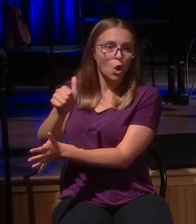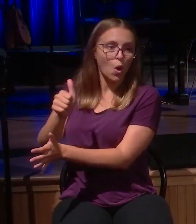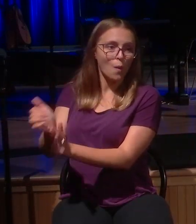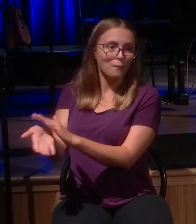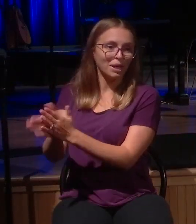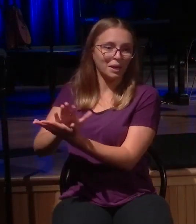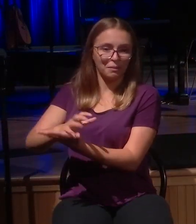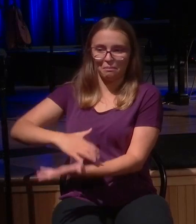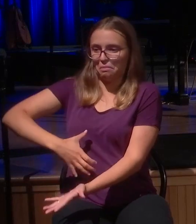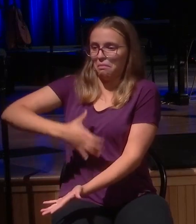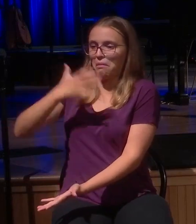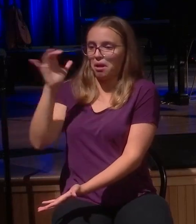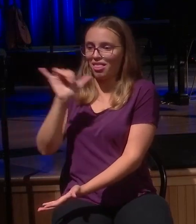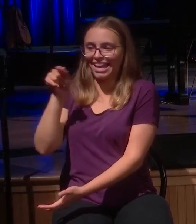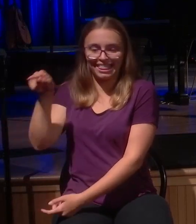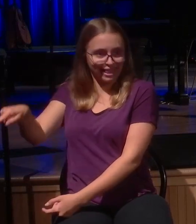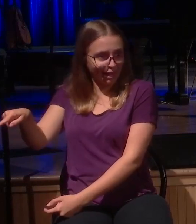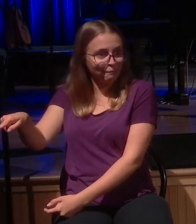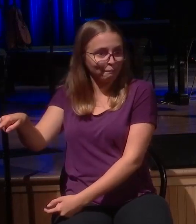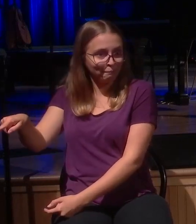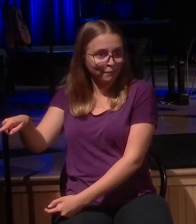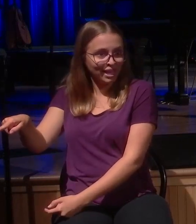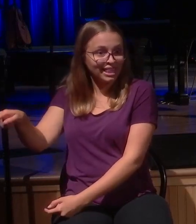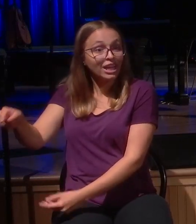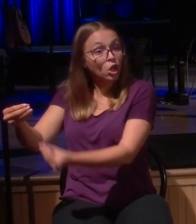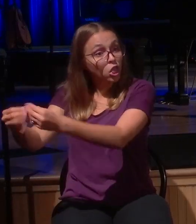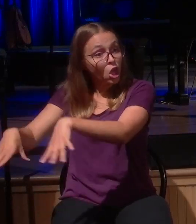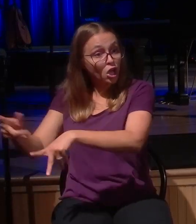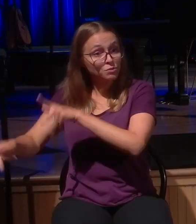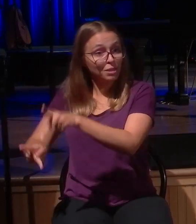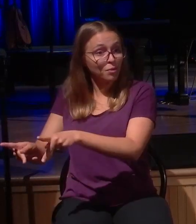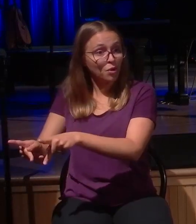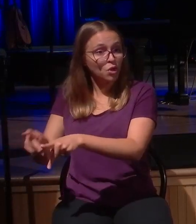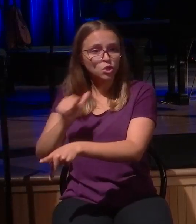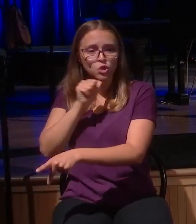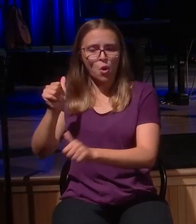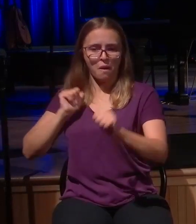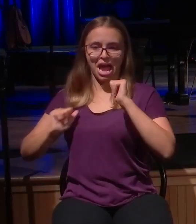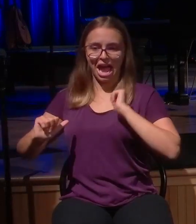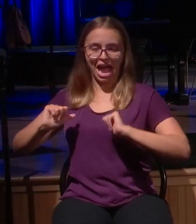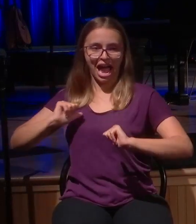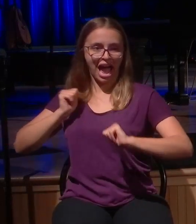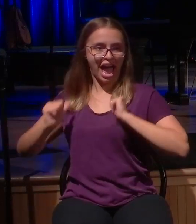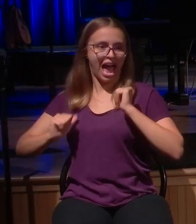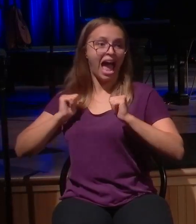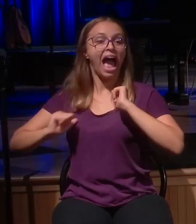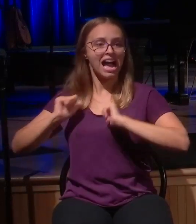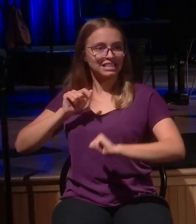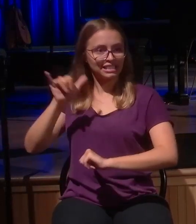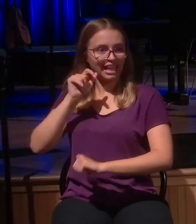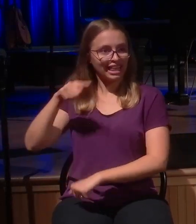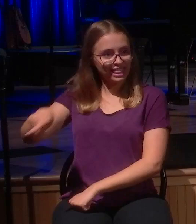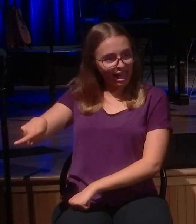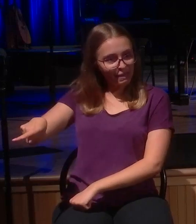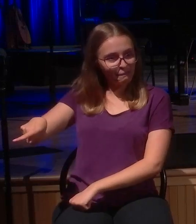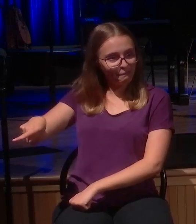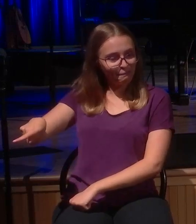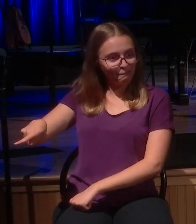the media, when you see them acting out in such ways that they're lost, remember Luke 15. Lost sheep, lost coin, lost son. They don't even know they're lost, but they're